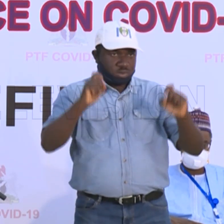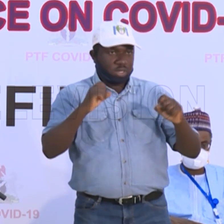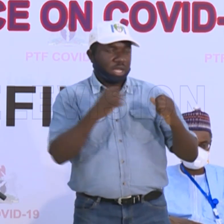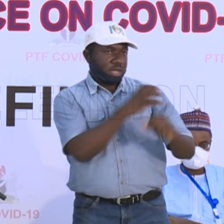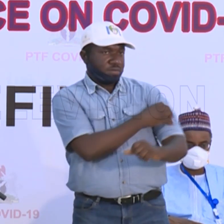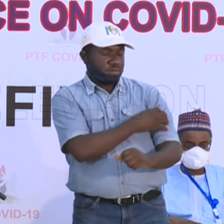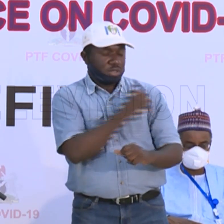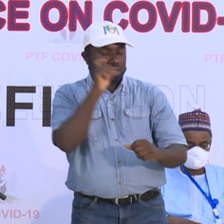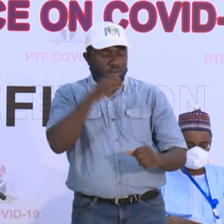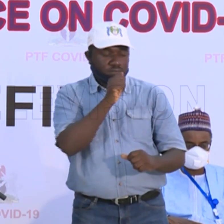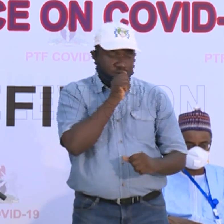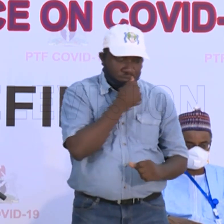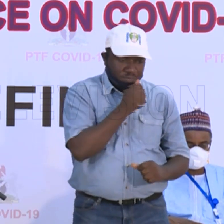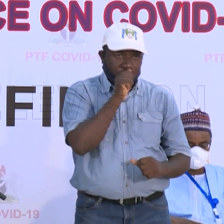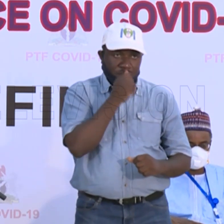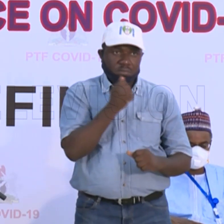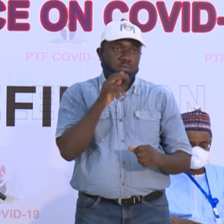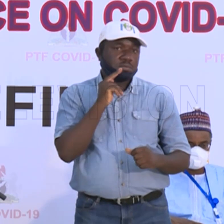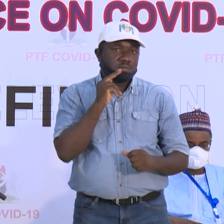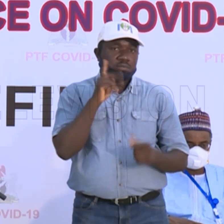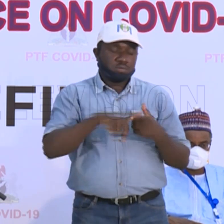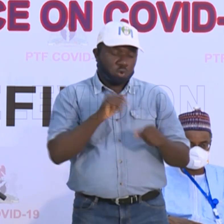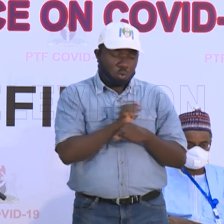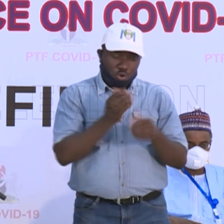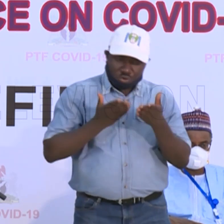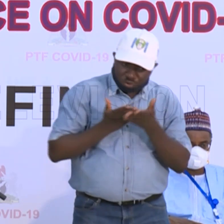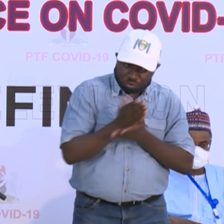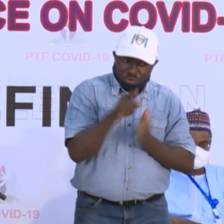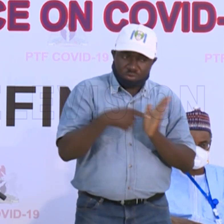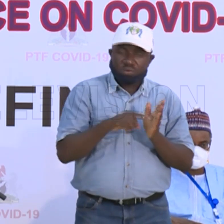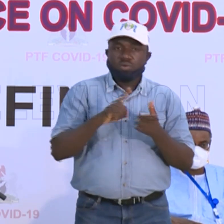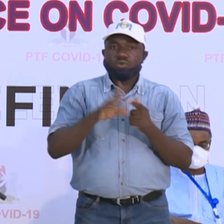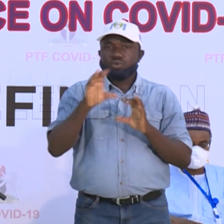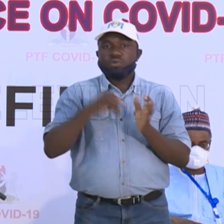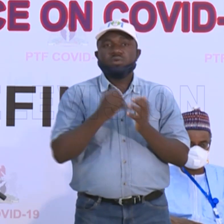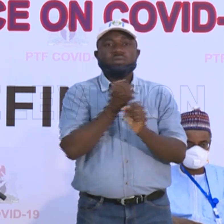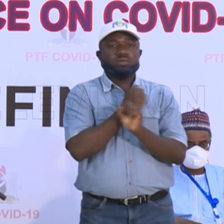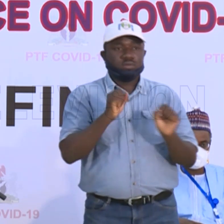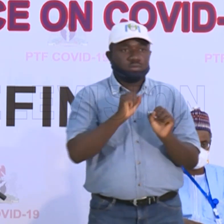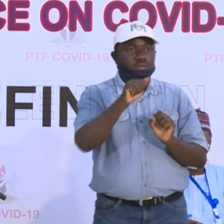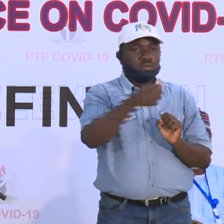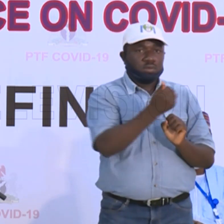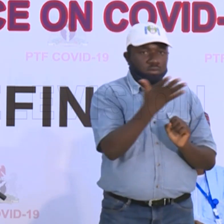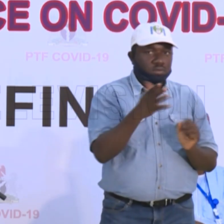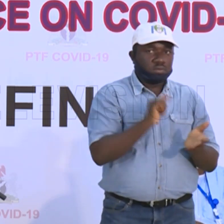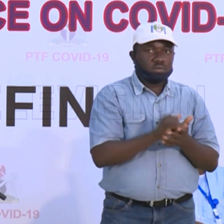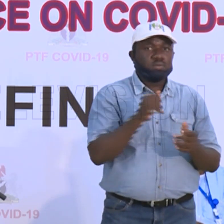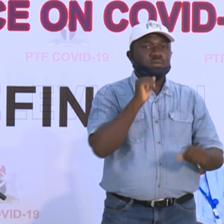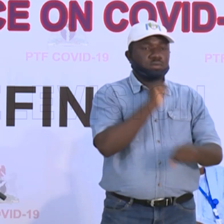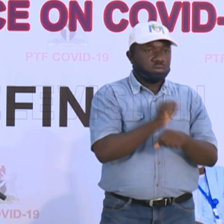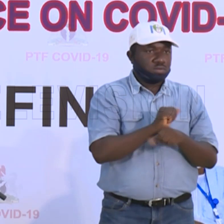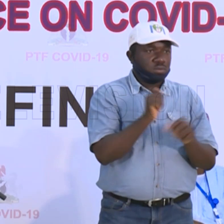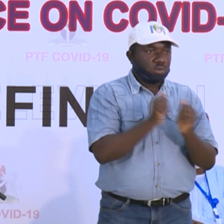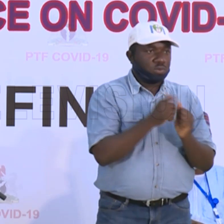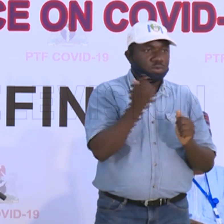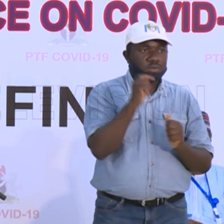We need the patience of Nigerians to walk through this in order to do it safely. The other thing we're doing is working with both the